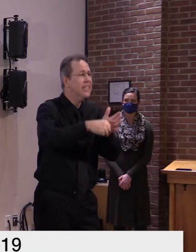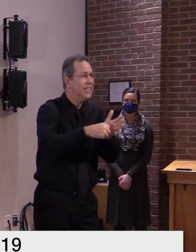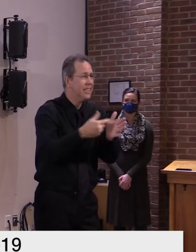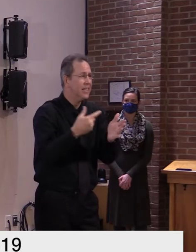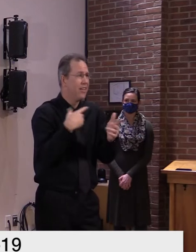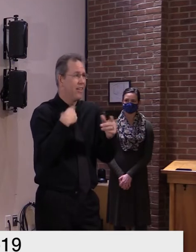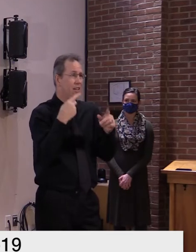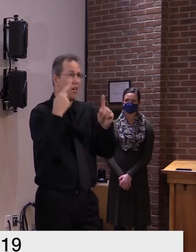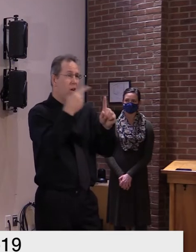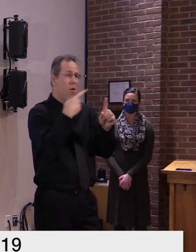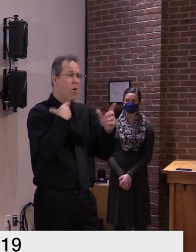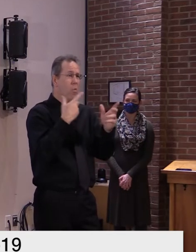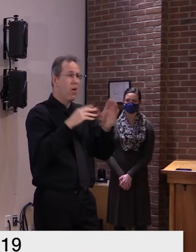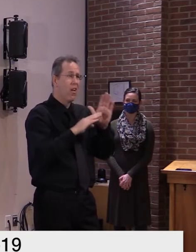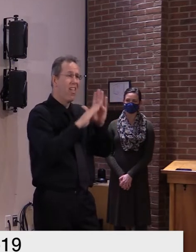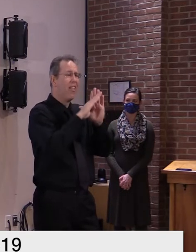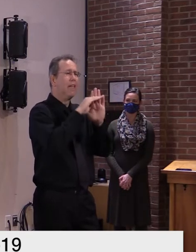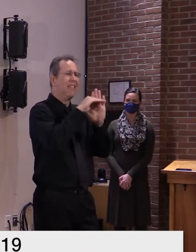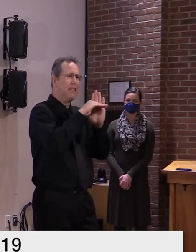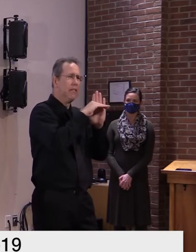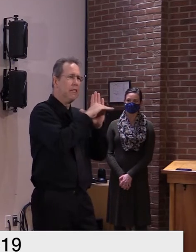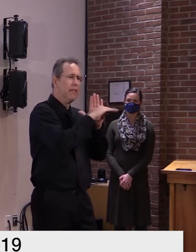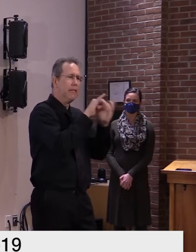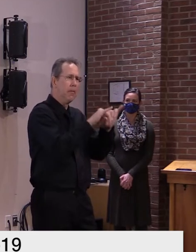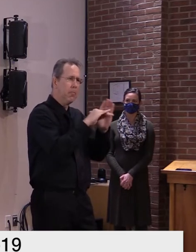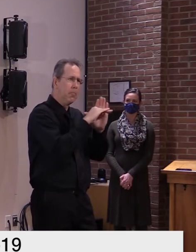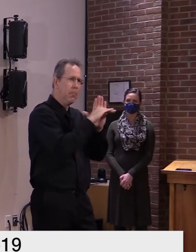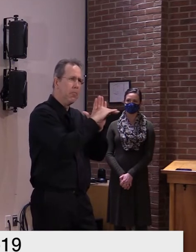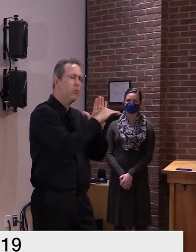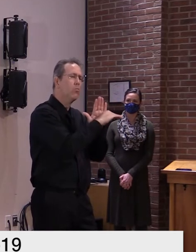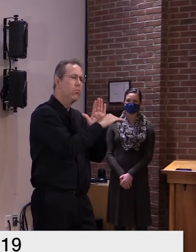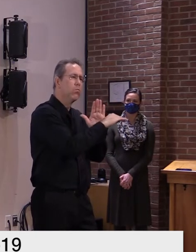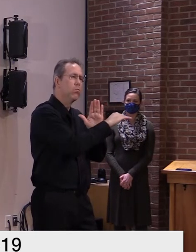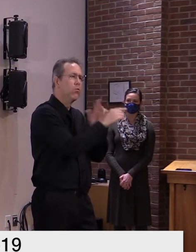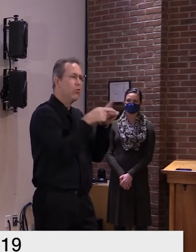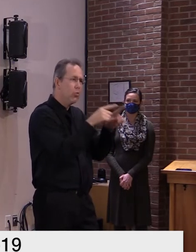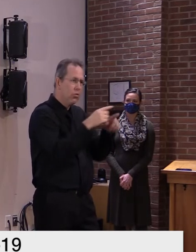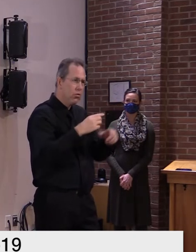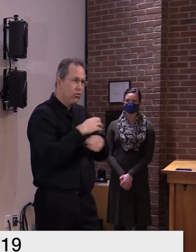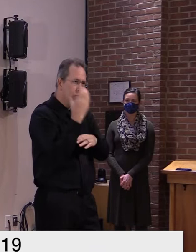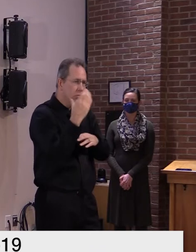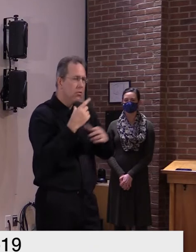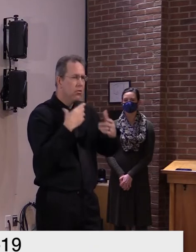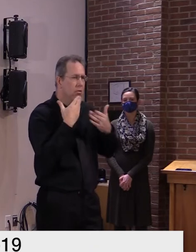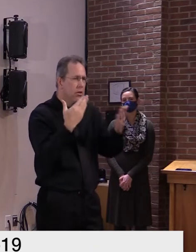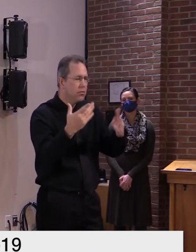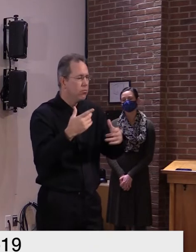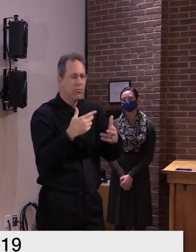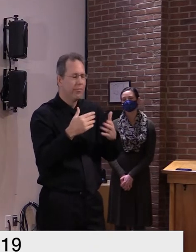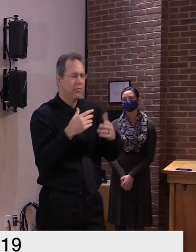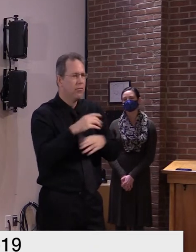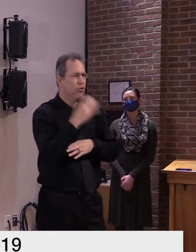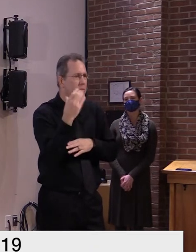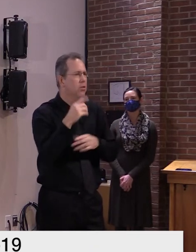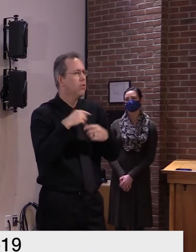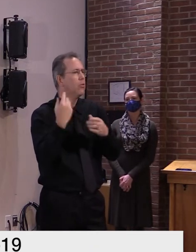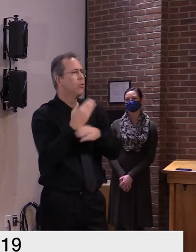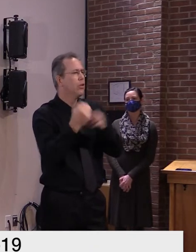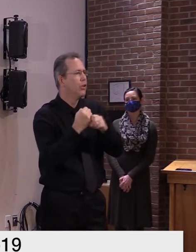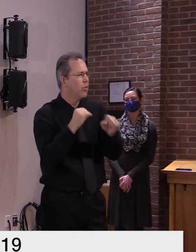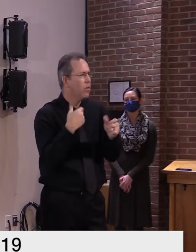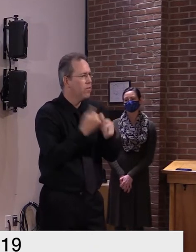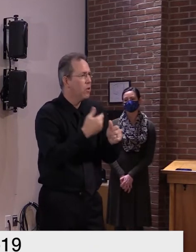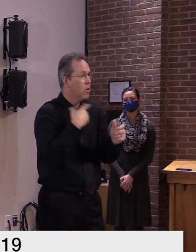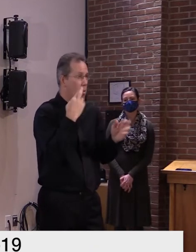changes uh for the uh the upcoming holiday but we're still seeing high levels